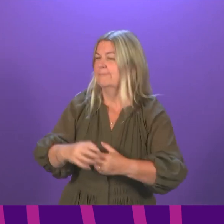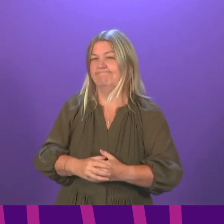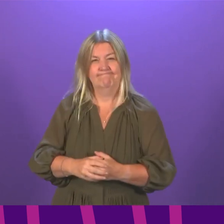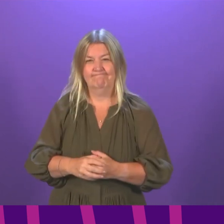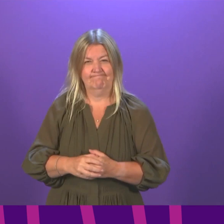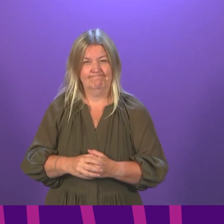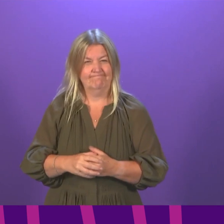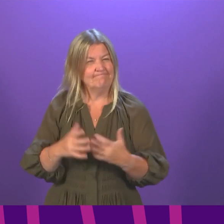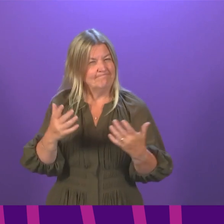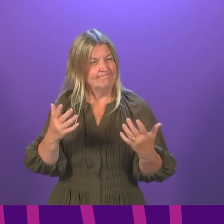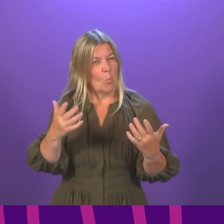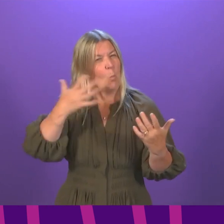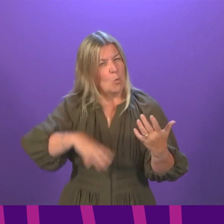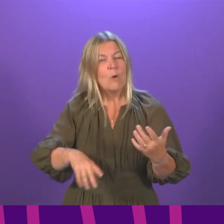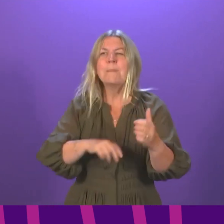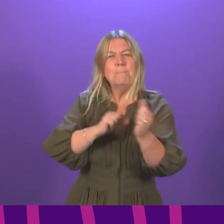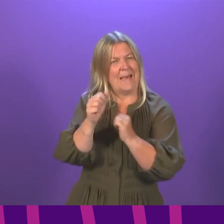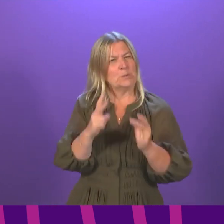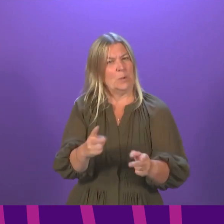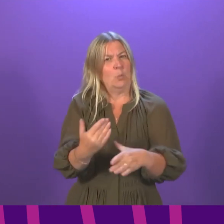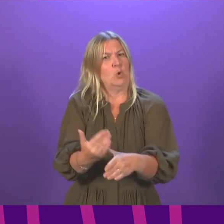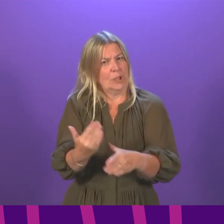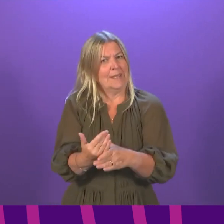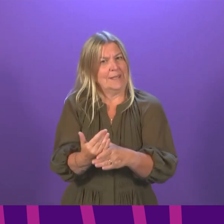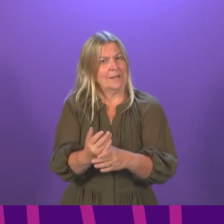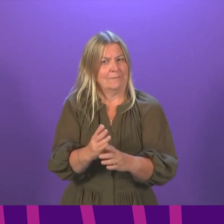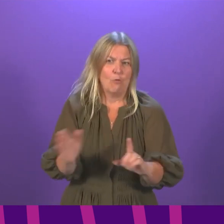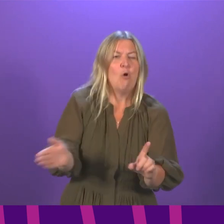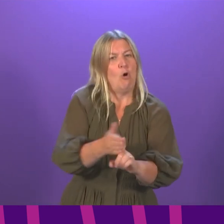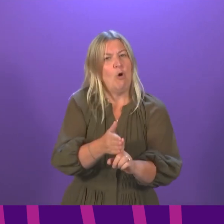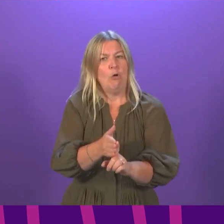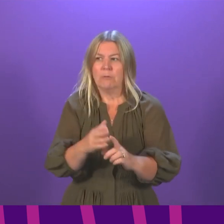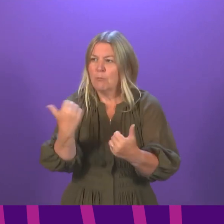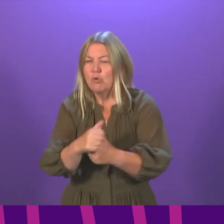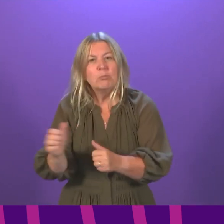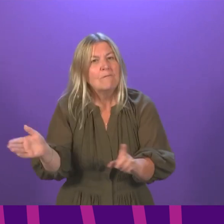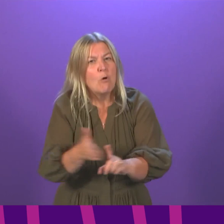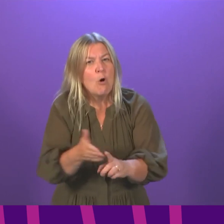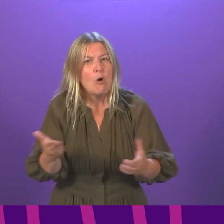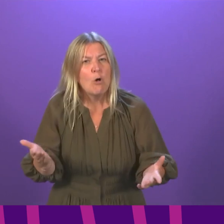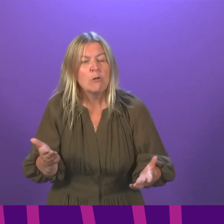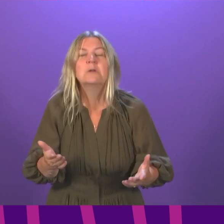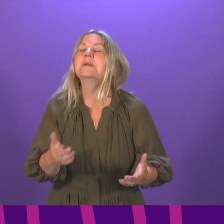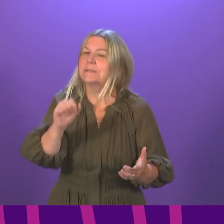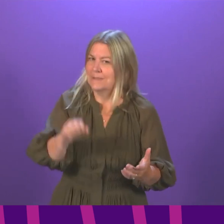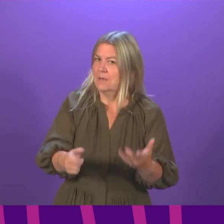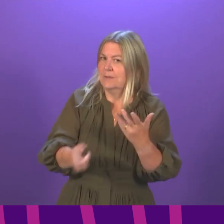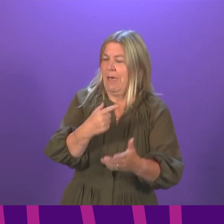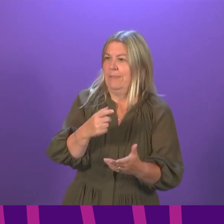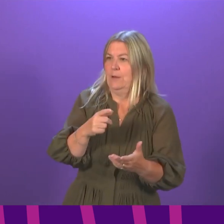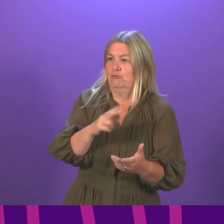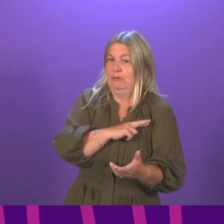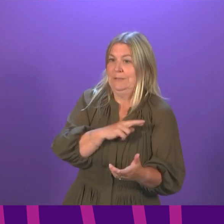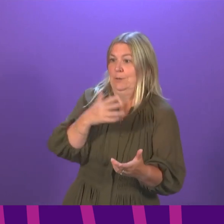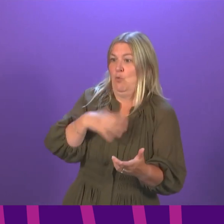consideration of the best way of working in the future is appropriate. We know there are other reasons to want people back in offices – city centre